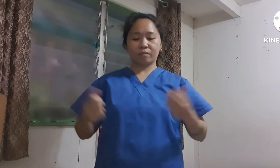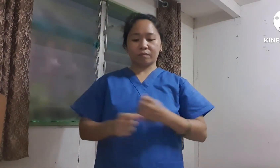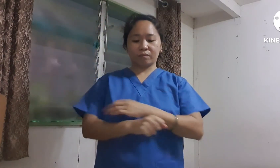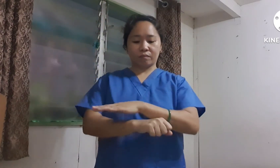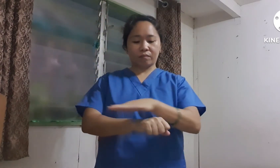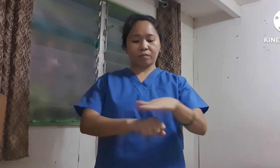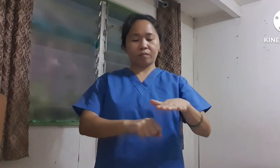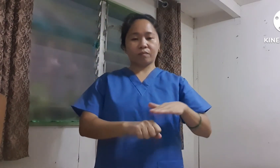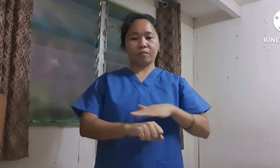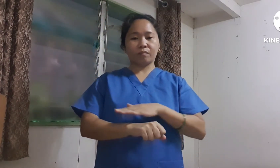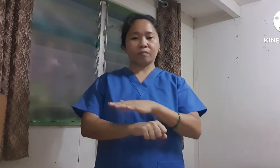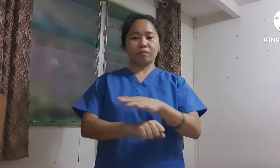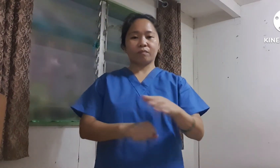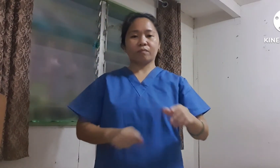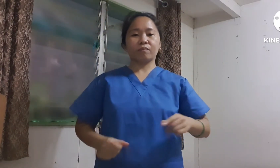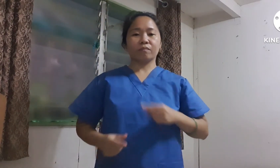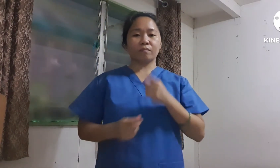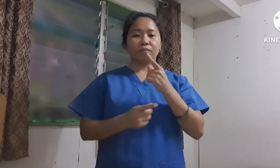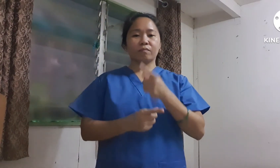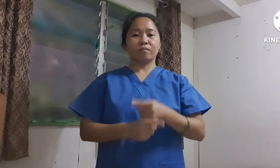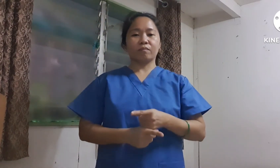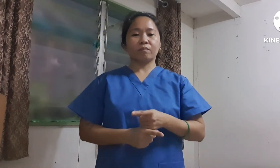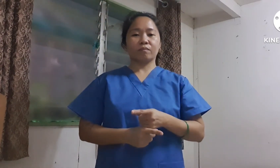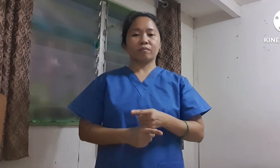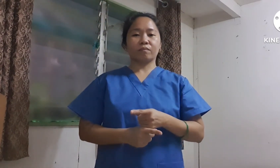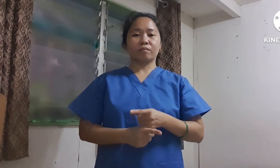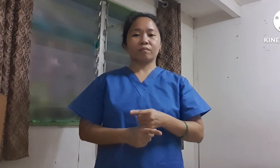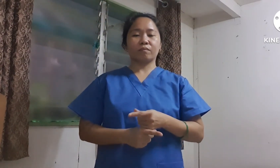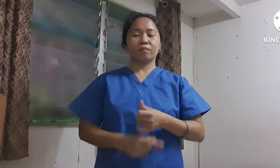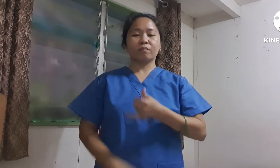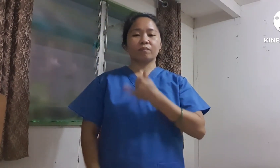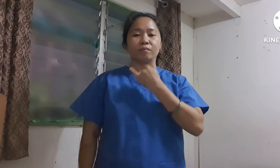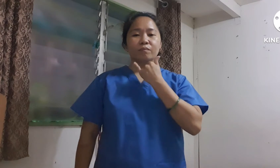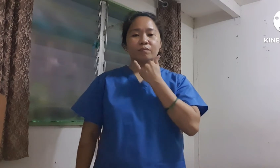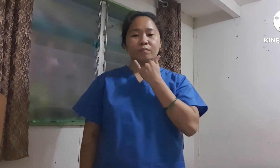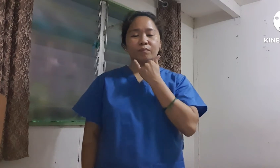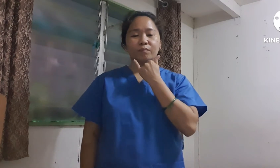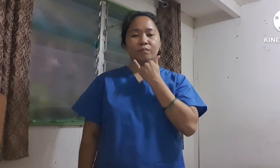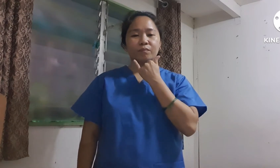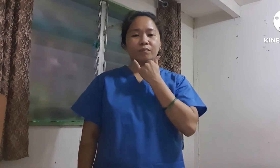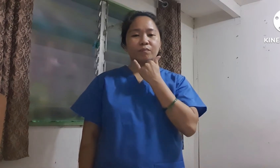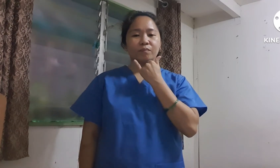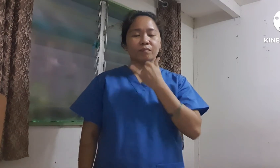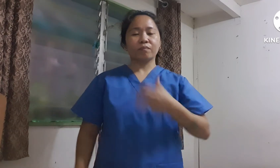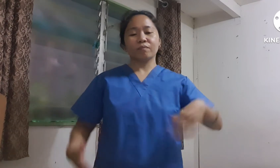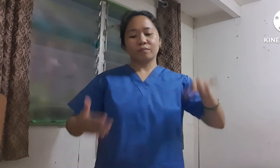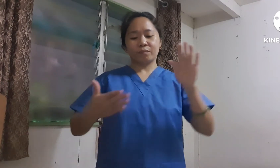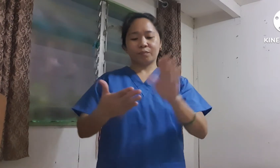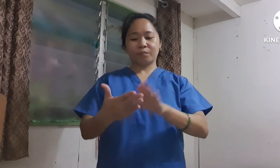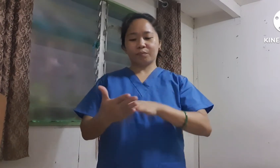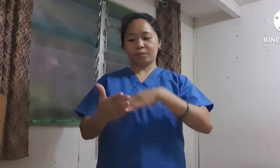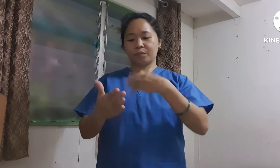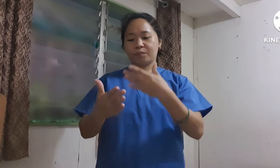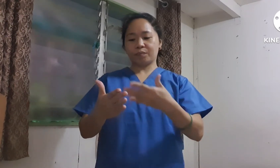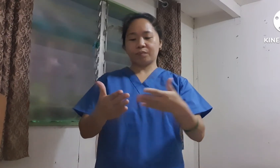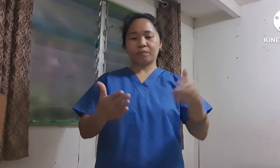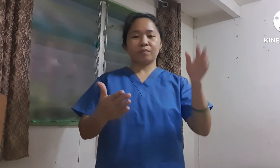above I can fight What is wrong I can sing Just